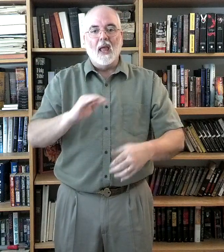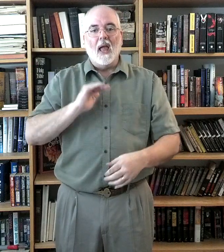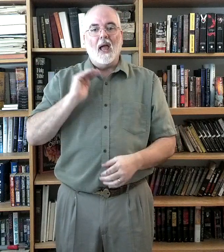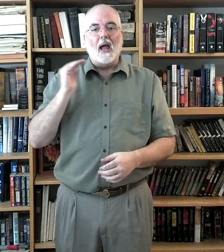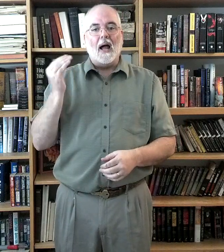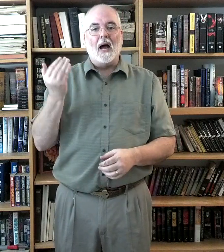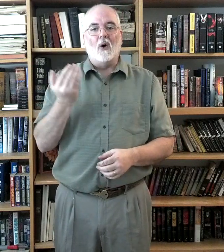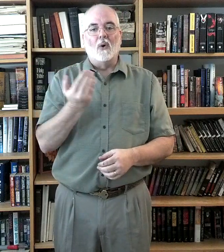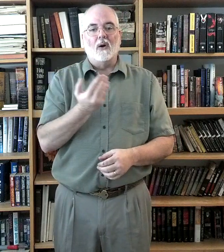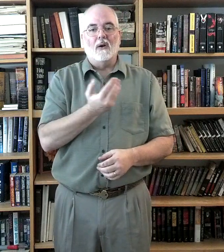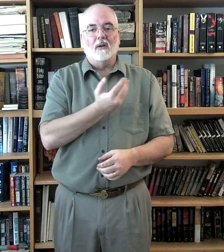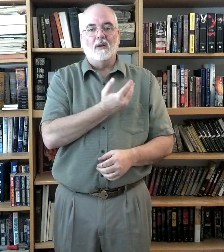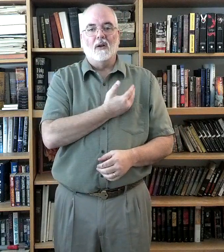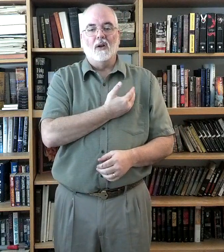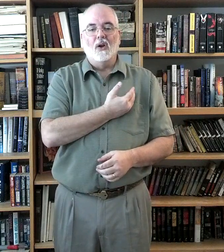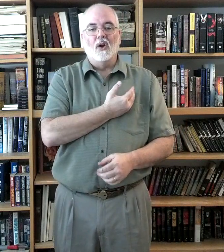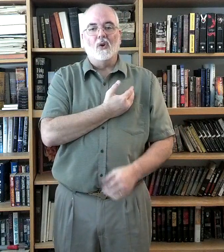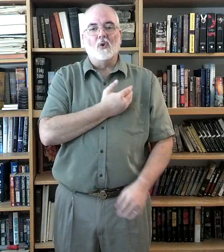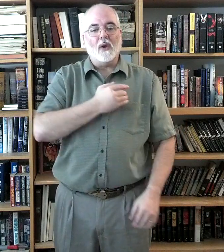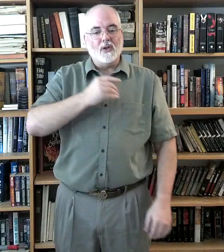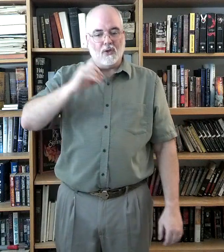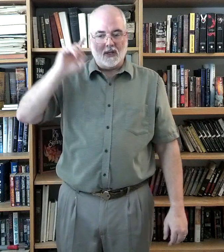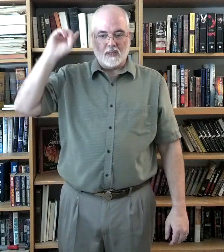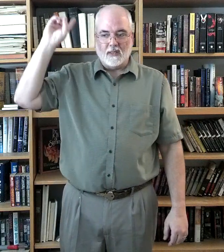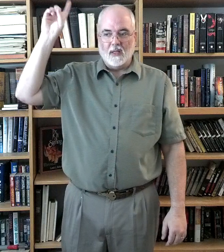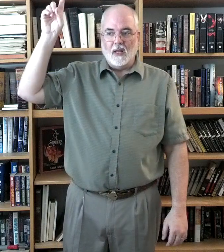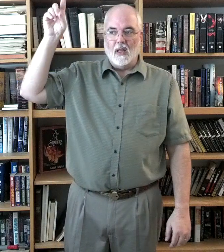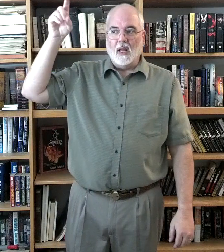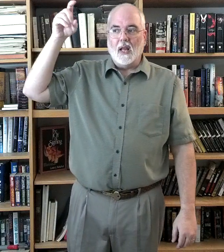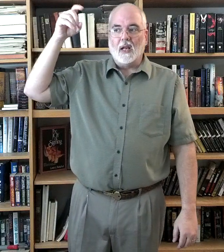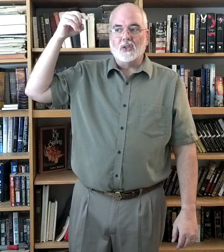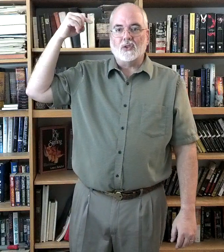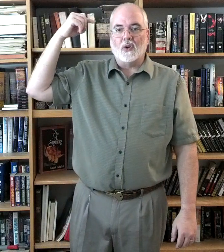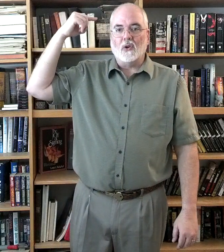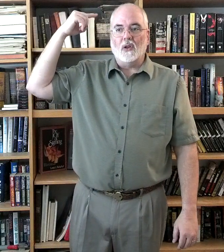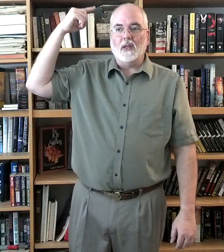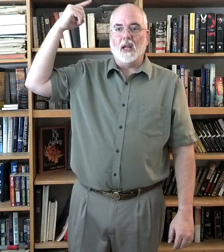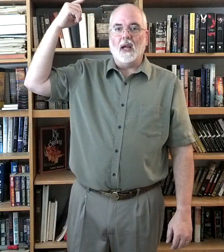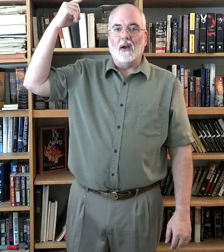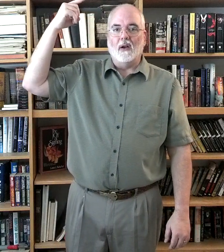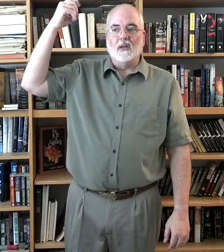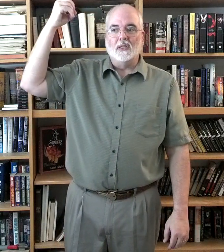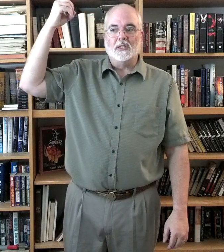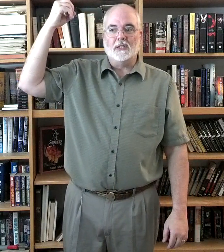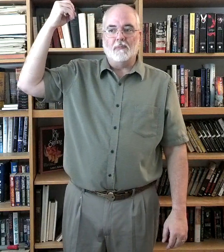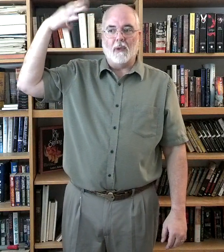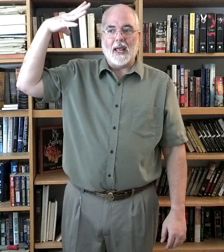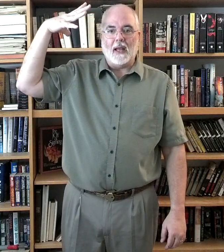our gracious, circle in the air, splat,